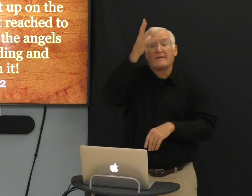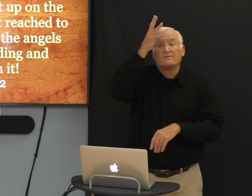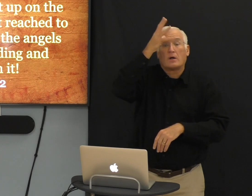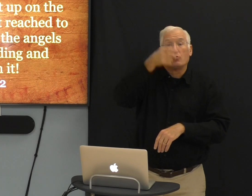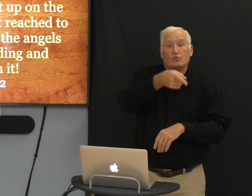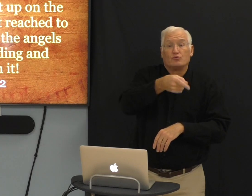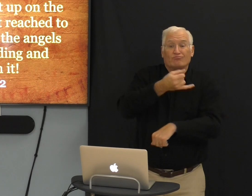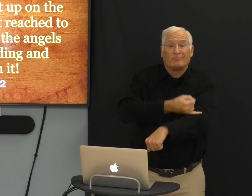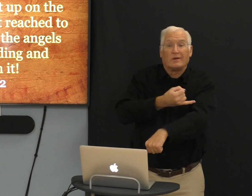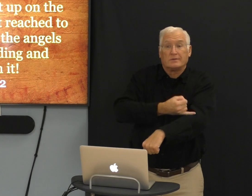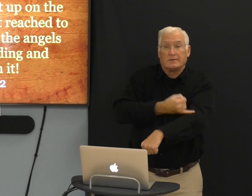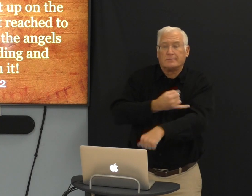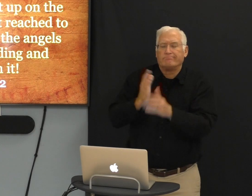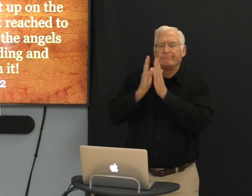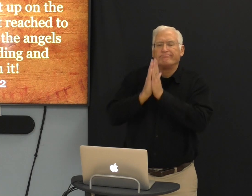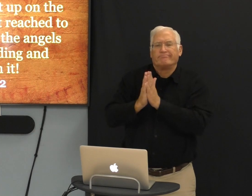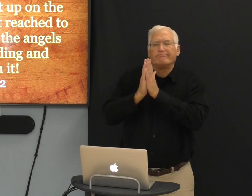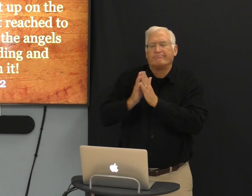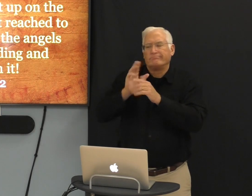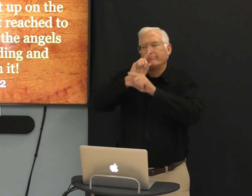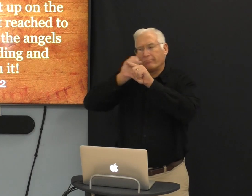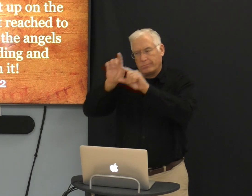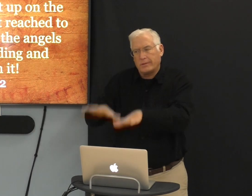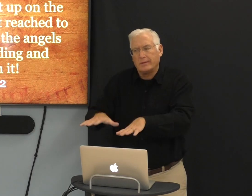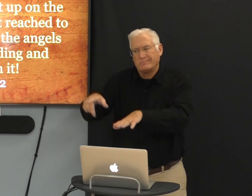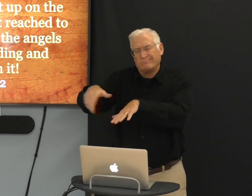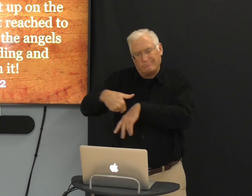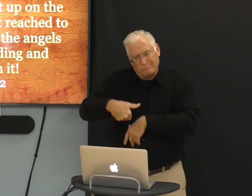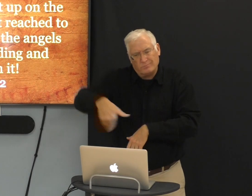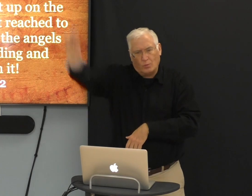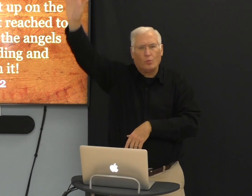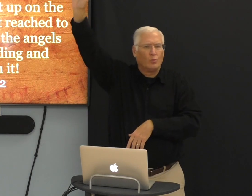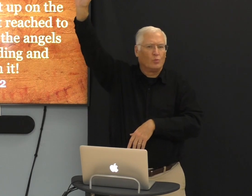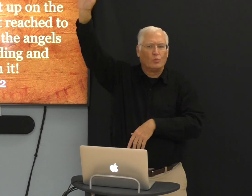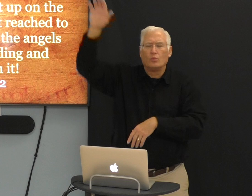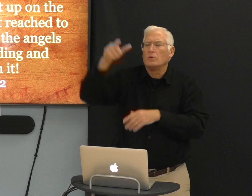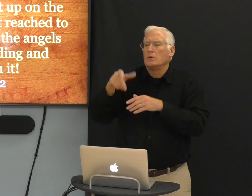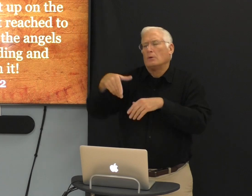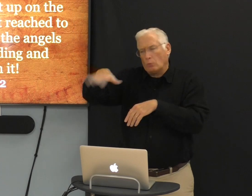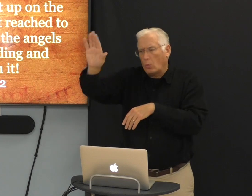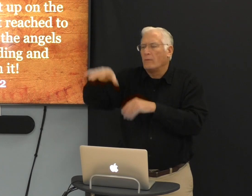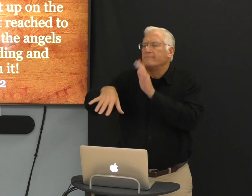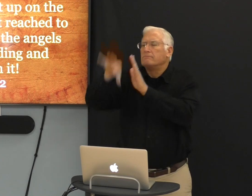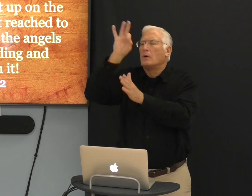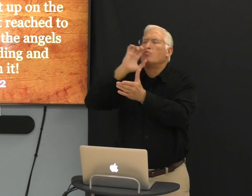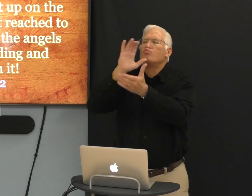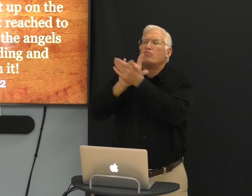The father, Isaac, sent him away.